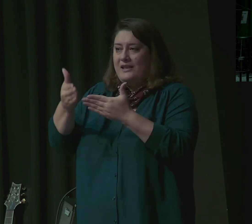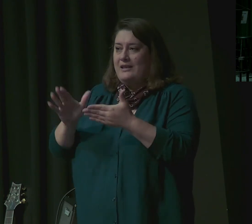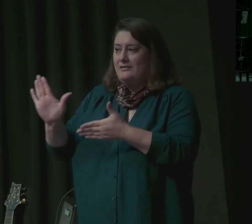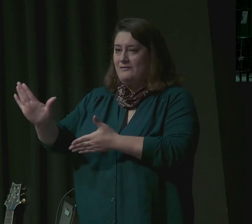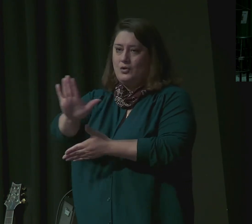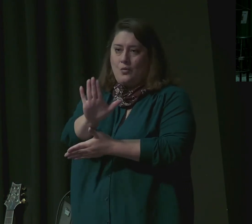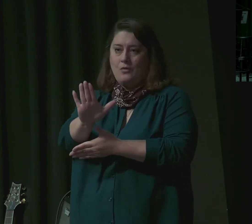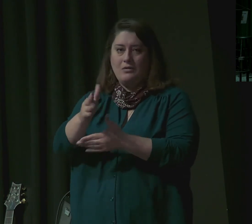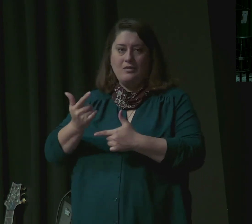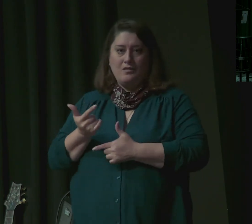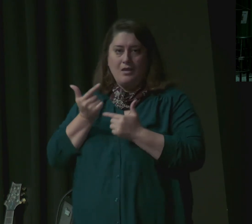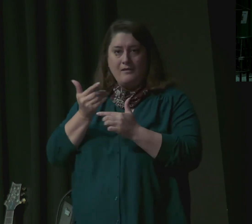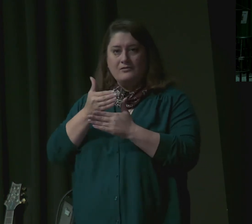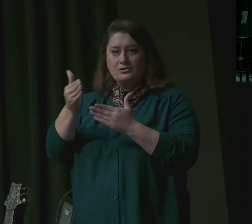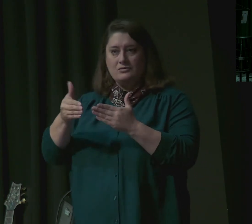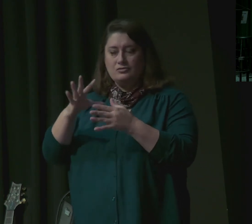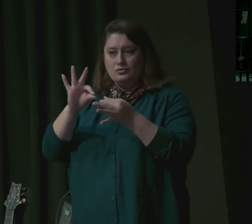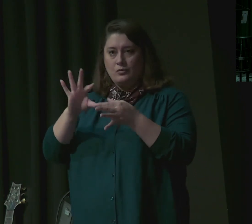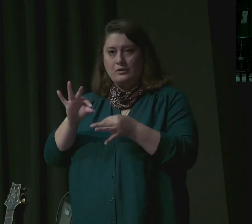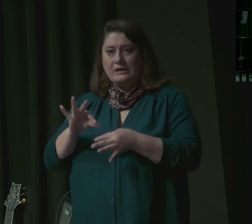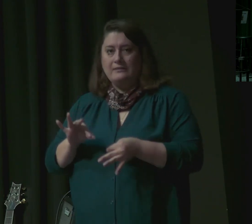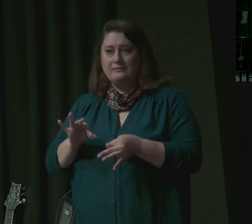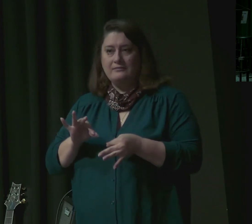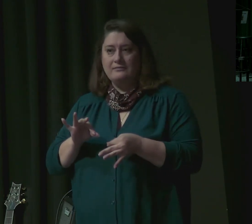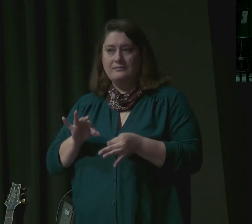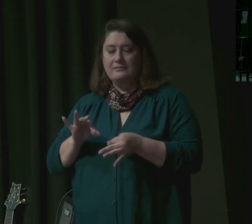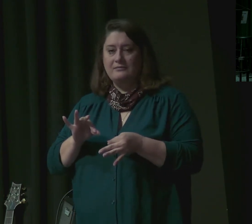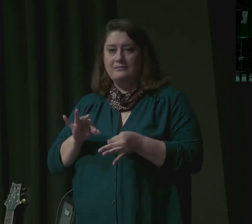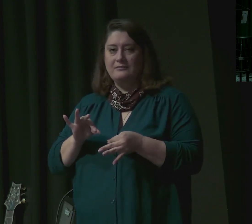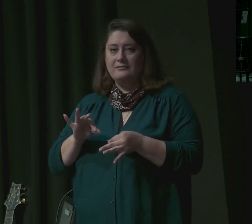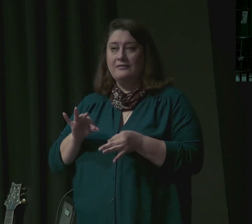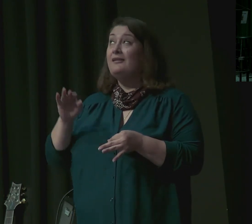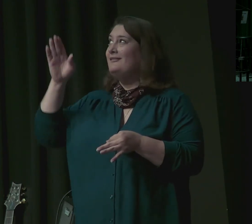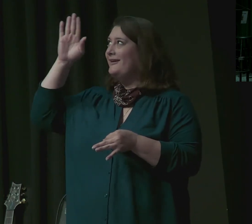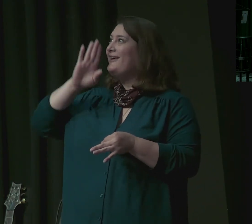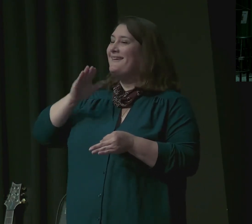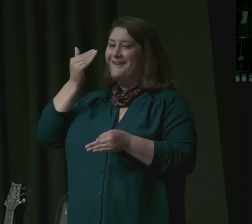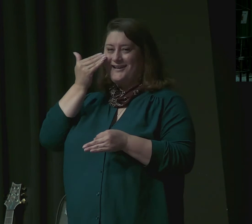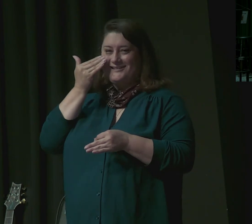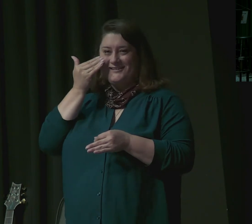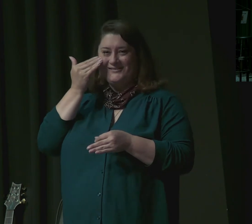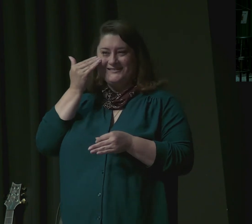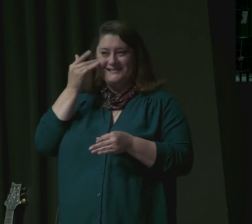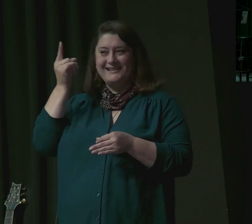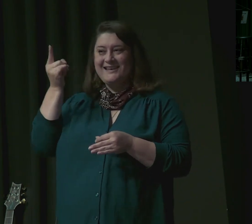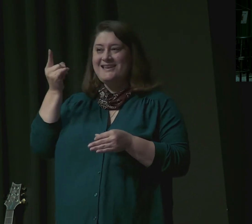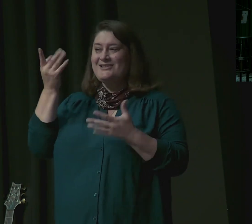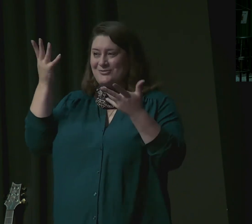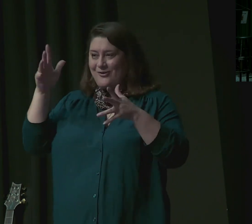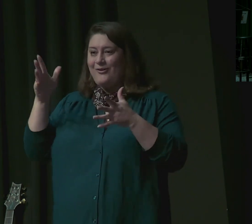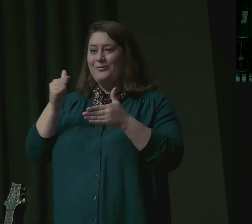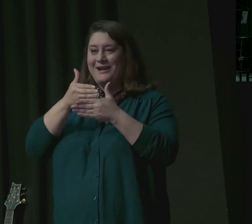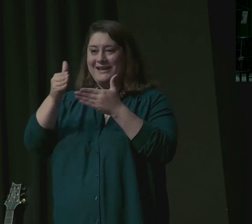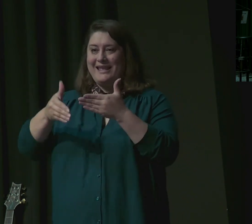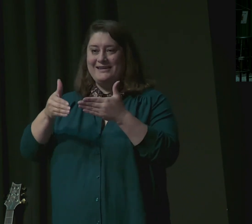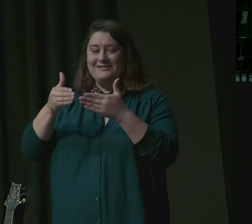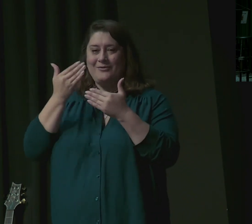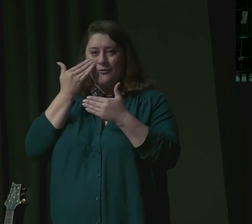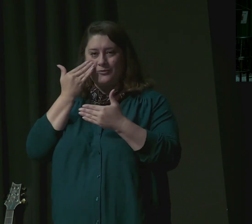God not only knows it, but he has ordained it, planned it, decreed it. And the trajectory of our